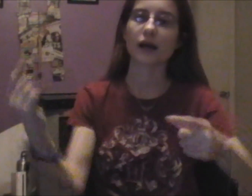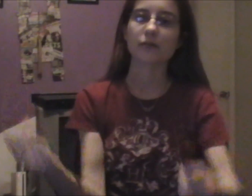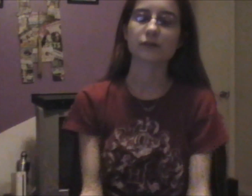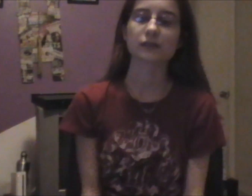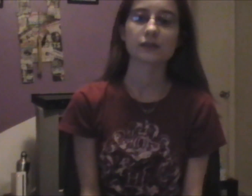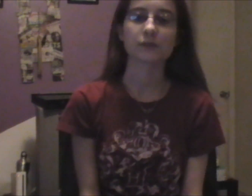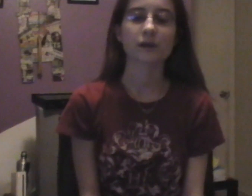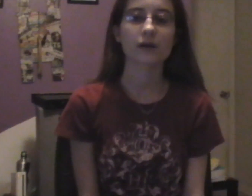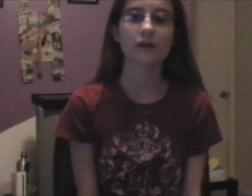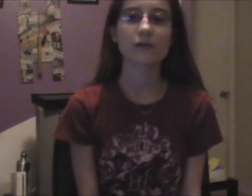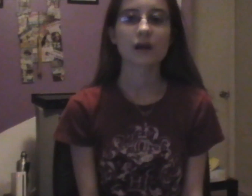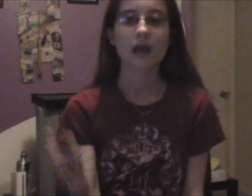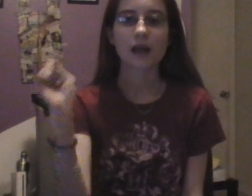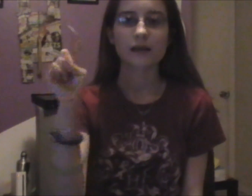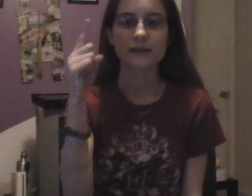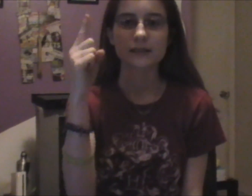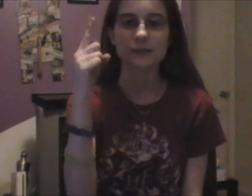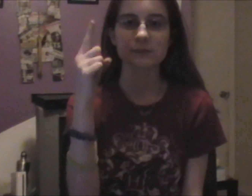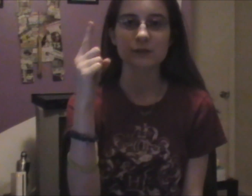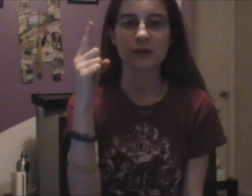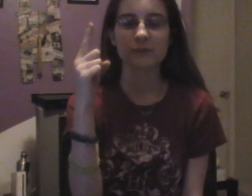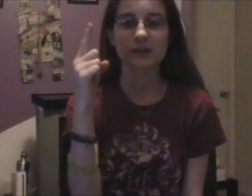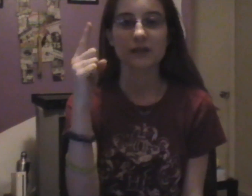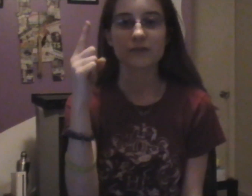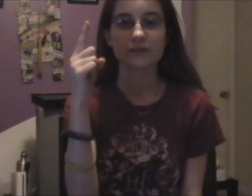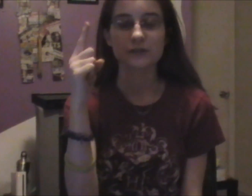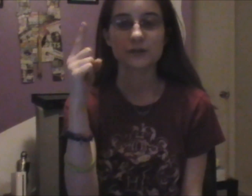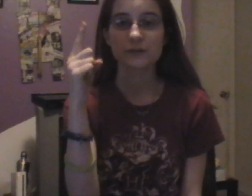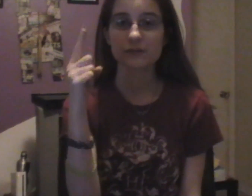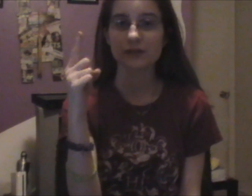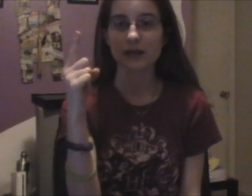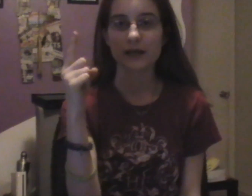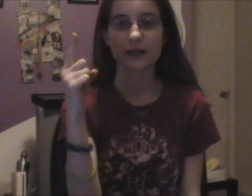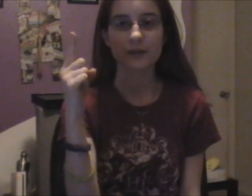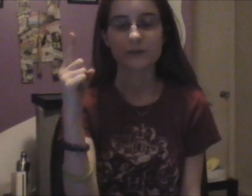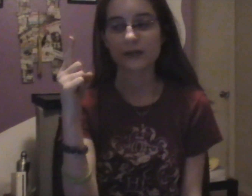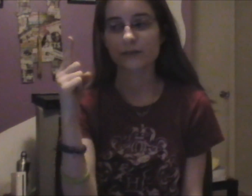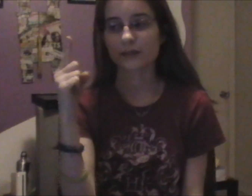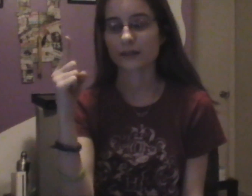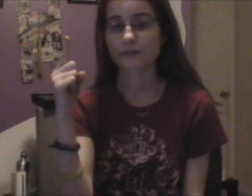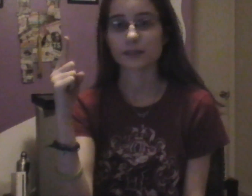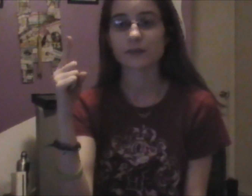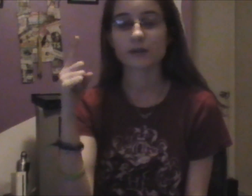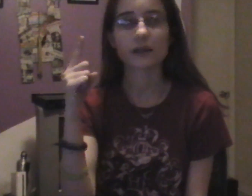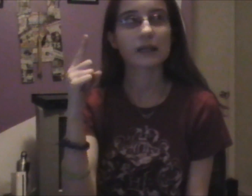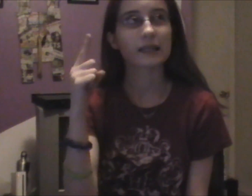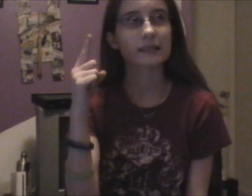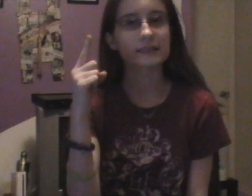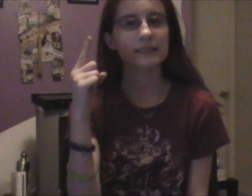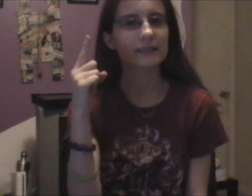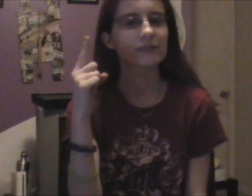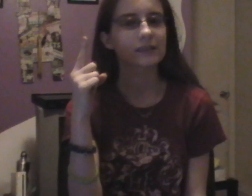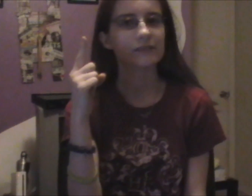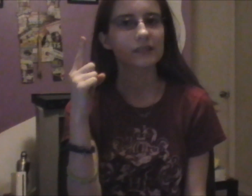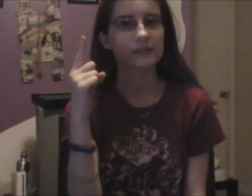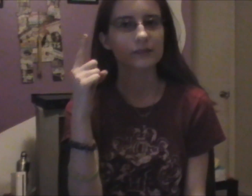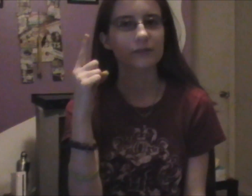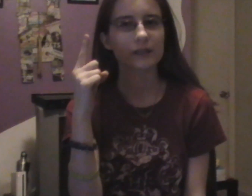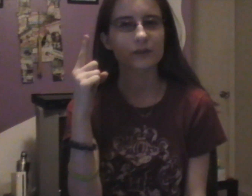I will see you tomorrow. Click the subscribe button if you're new. I come back with a video six of the seven days of the week.